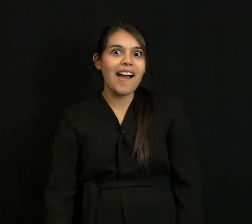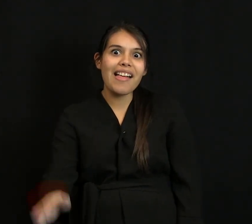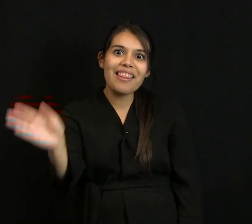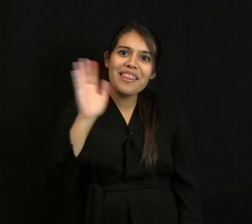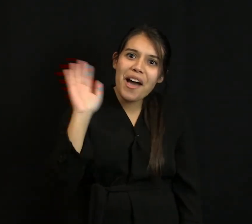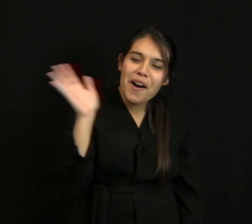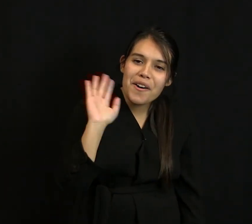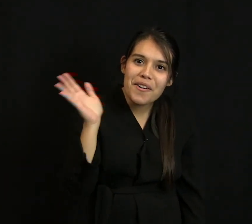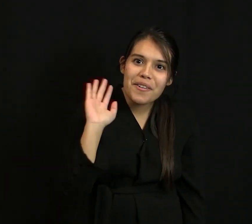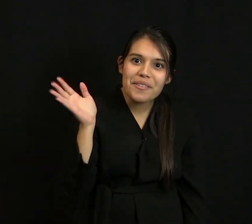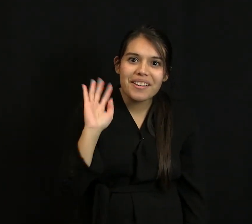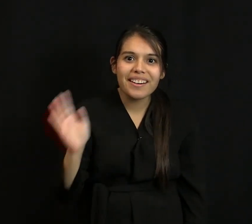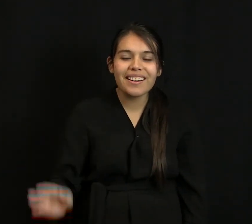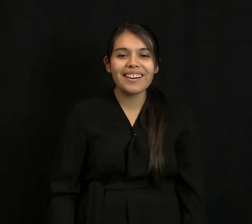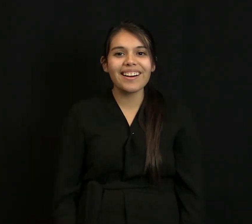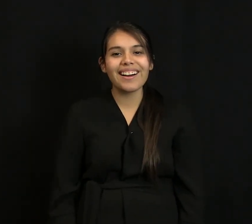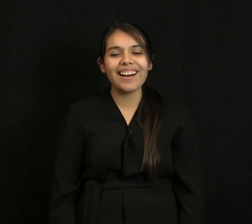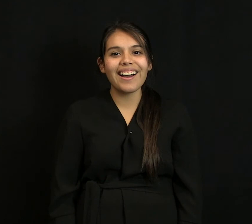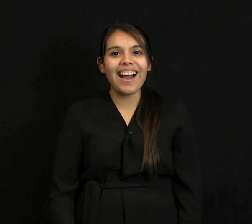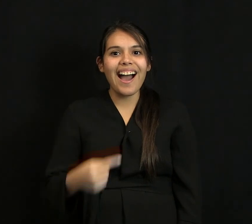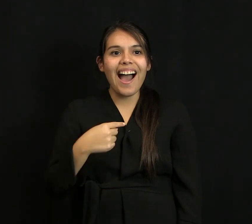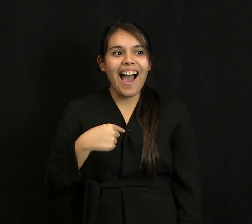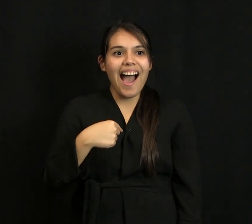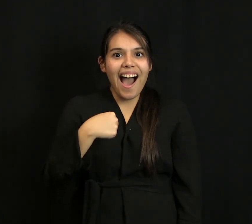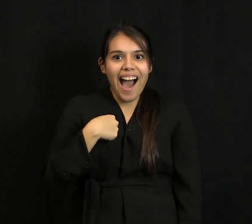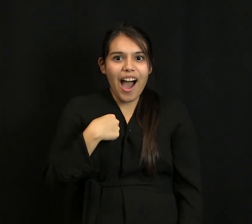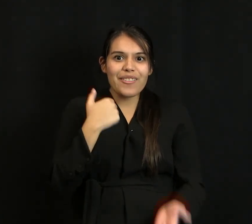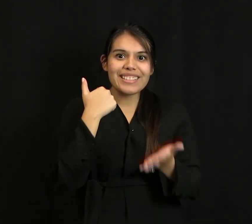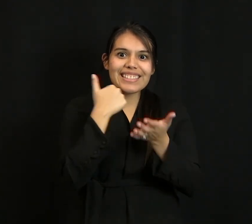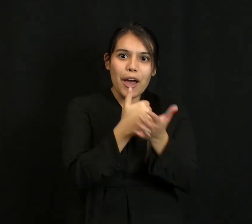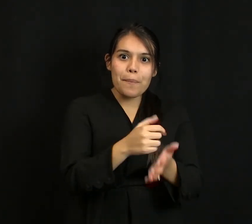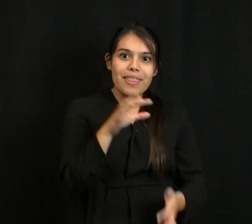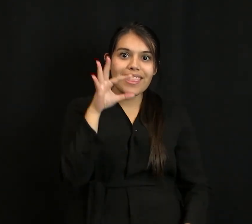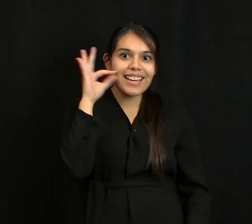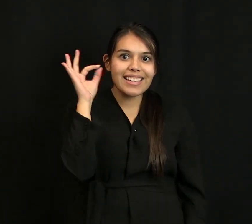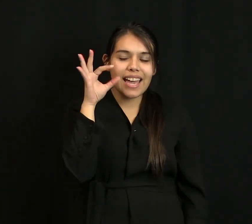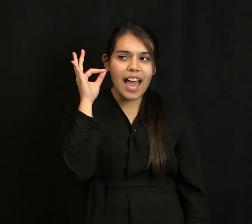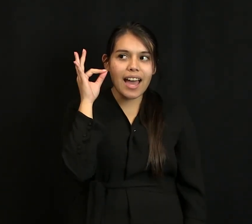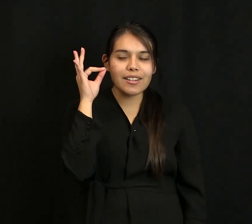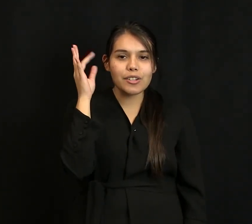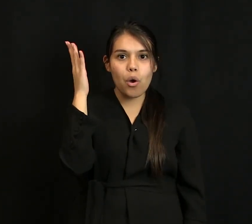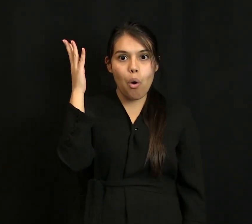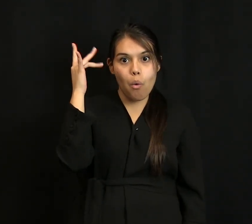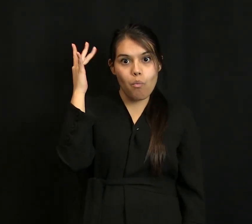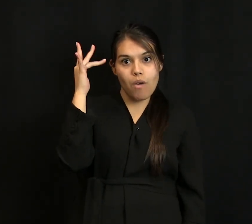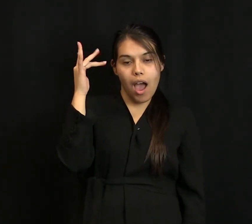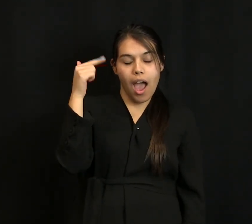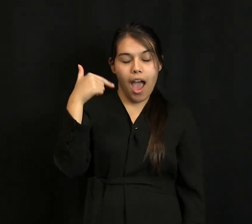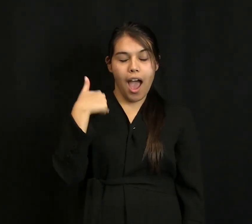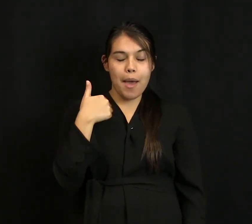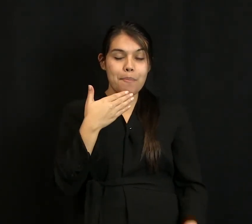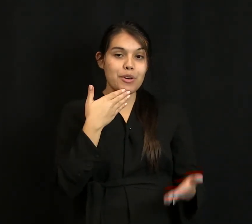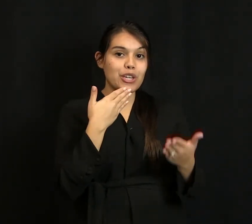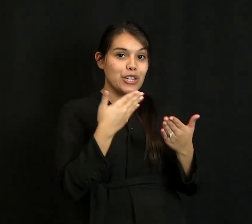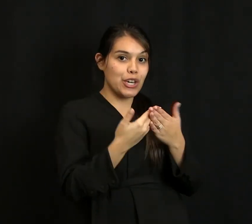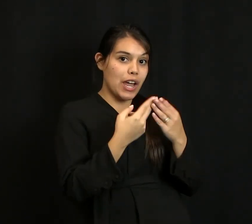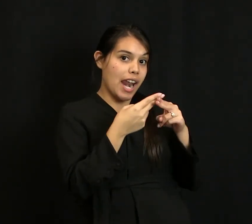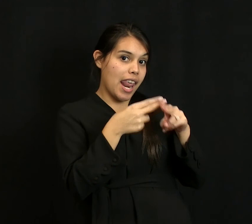Oh, hello! I was just rescuing this cat. Know why? Because I'm a good egg, a very